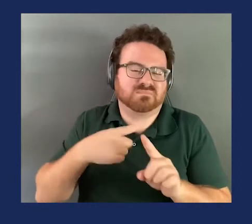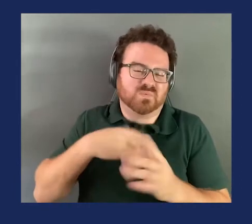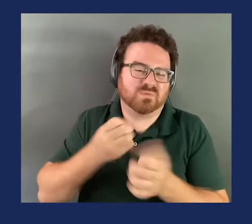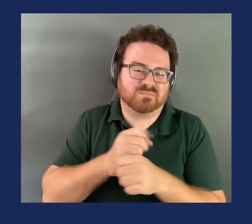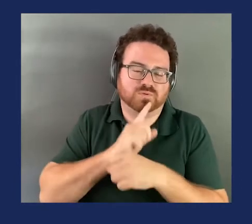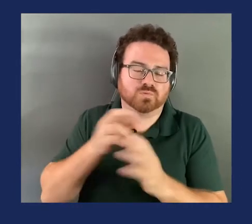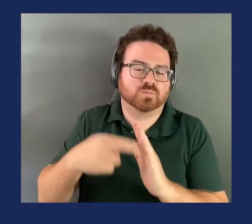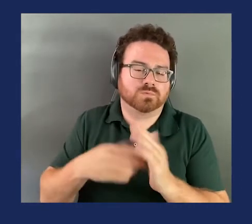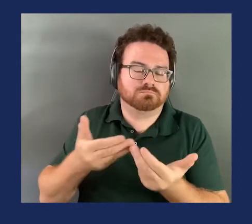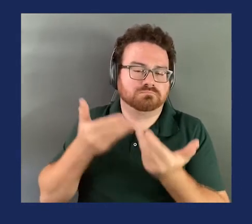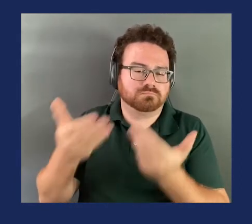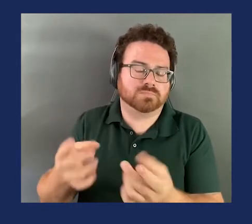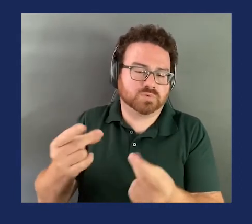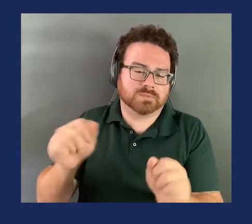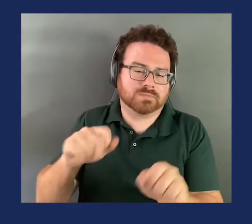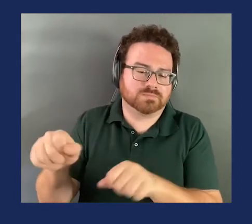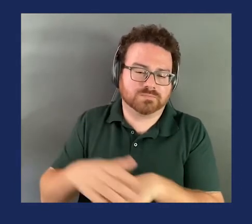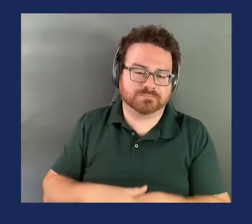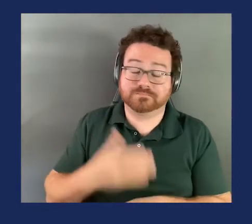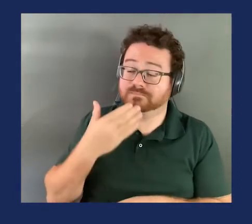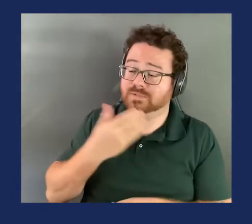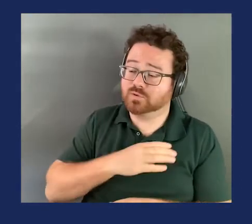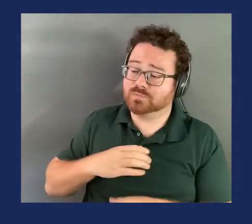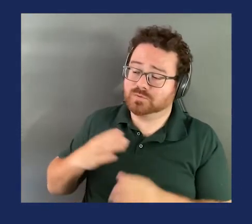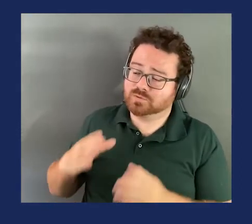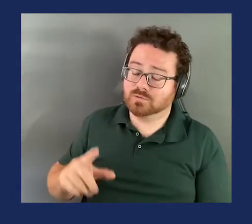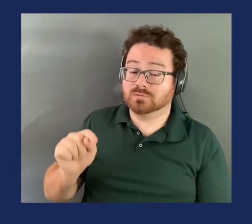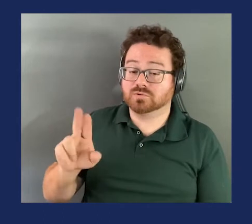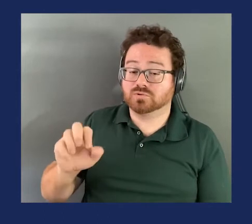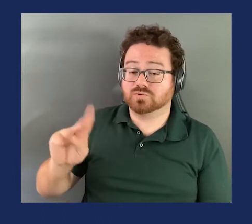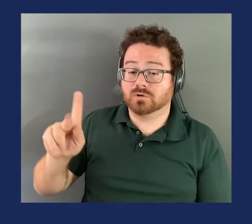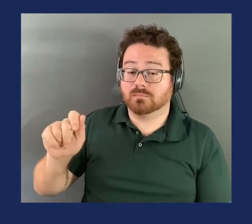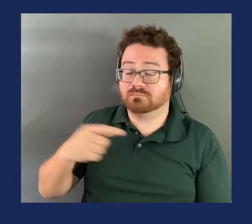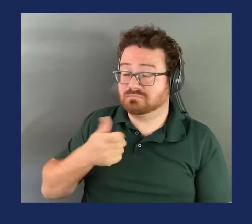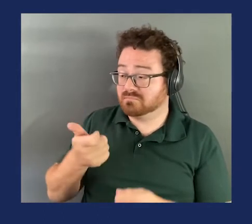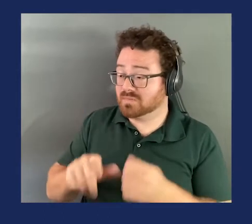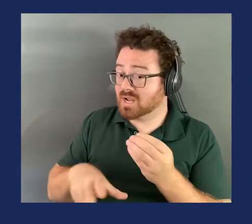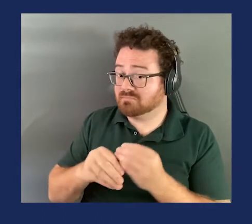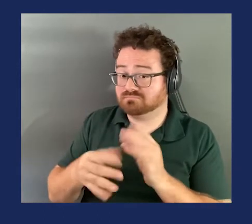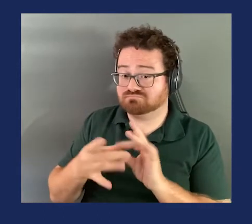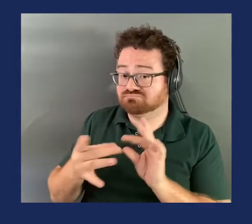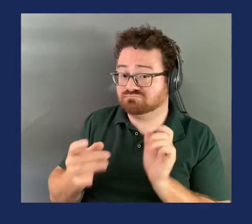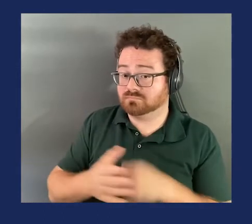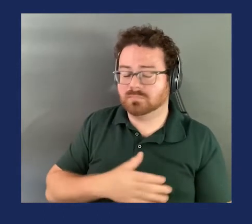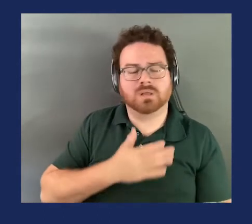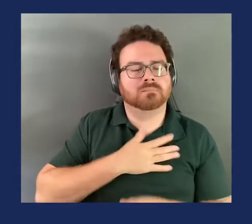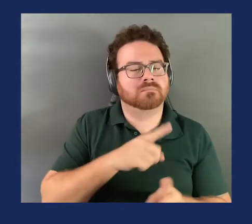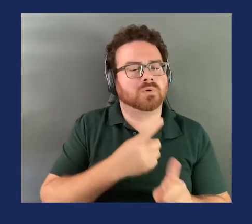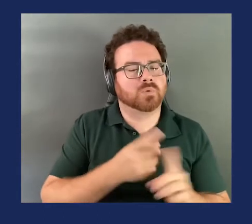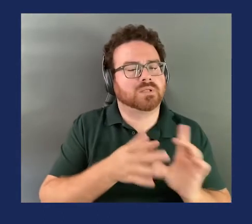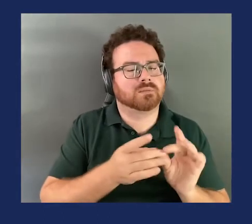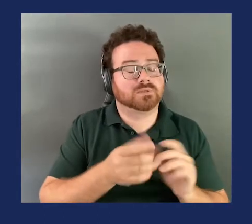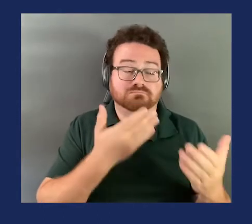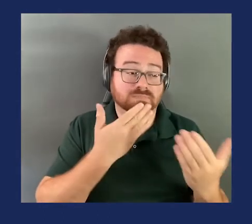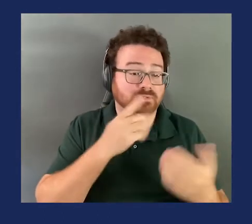Thank you, Commissioner. Commissioner Trumka, did you have any additional comments? Well, my only comment, and I thank you for all that,